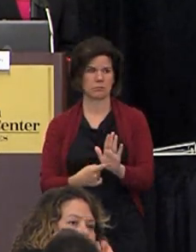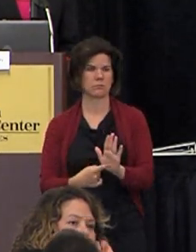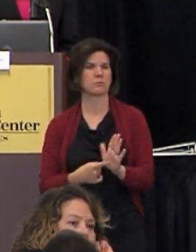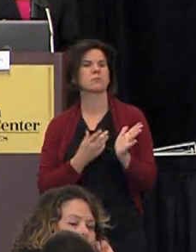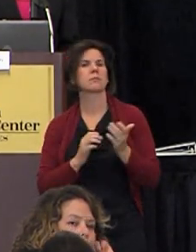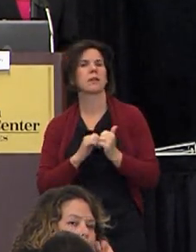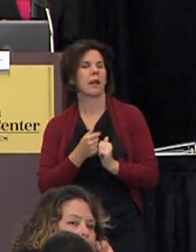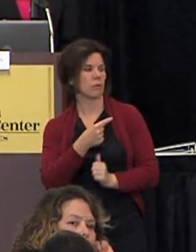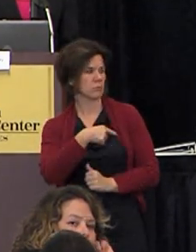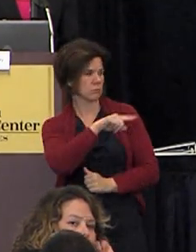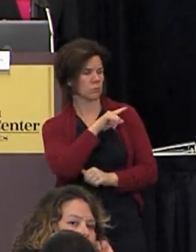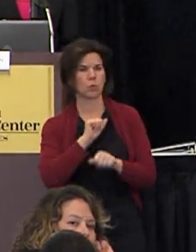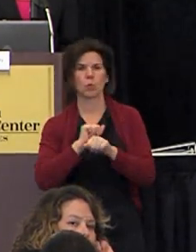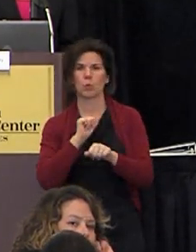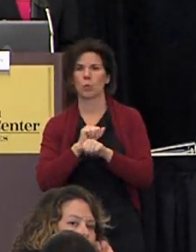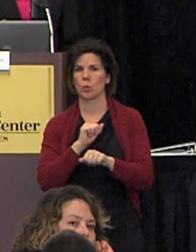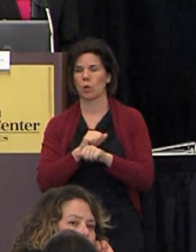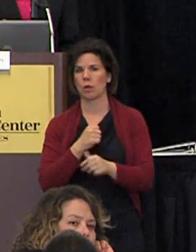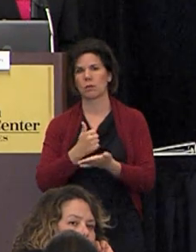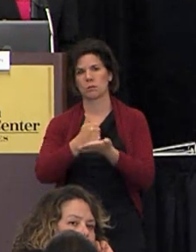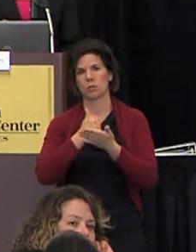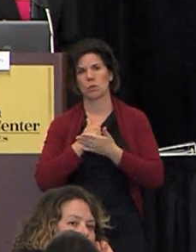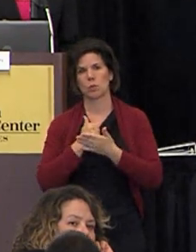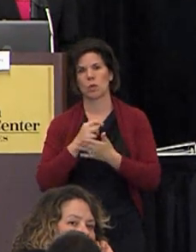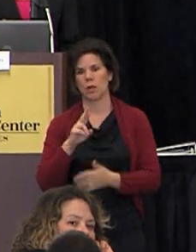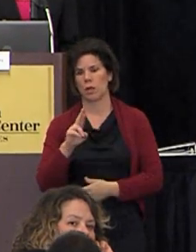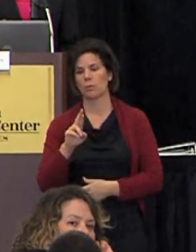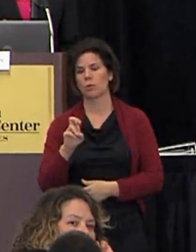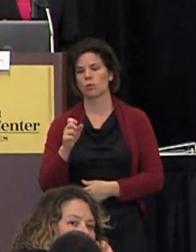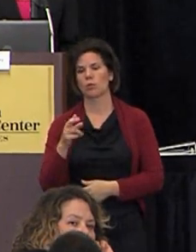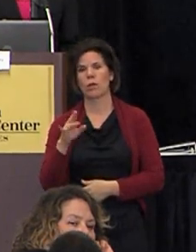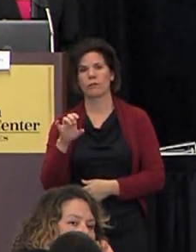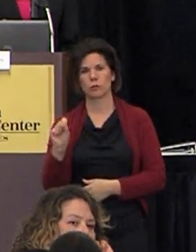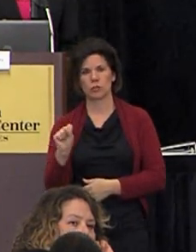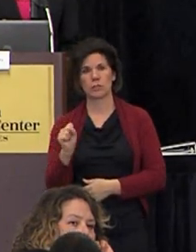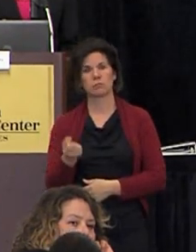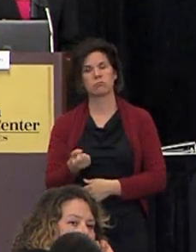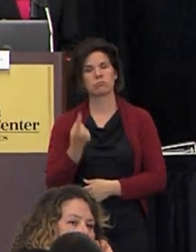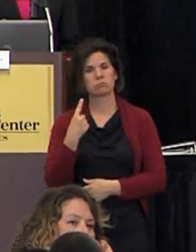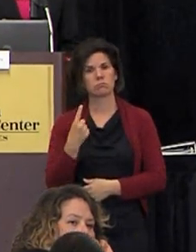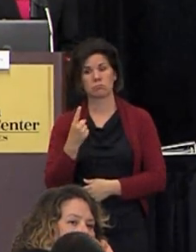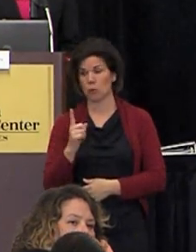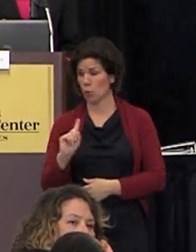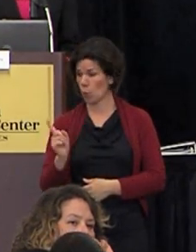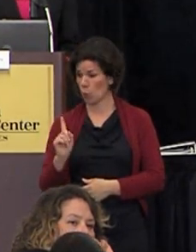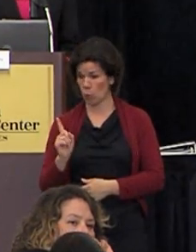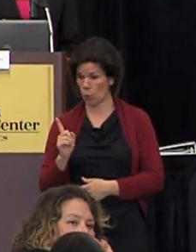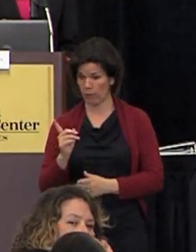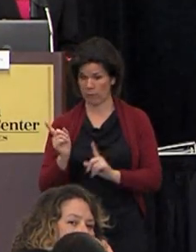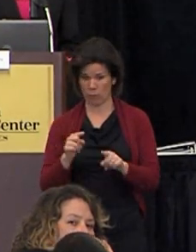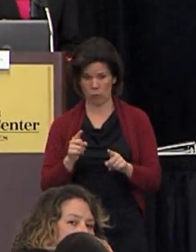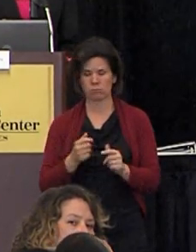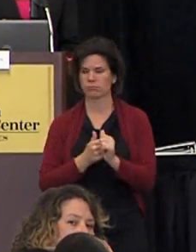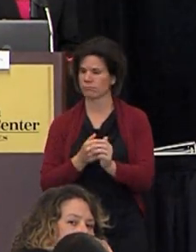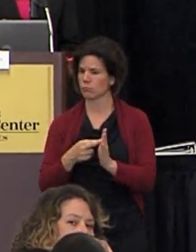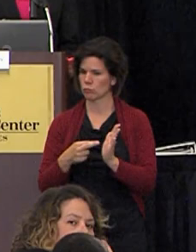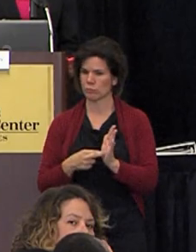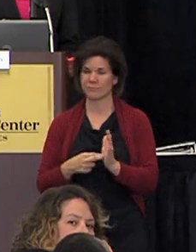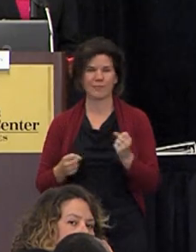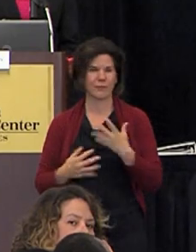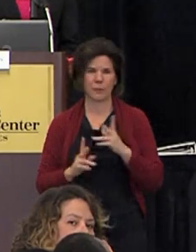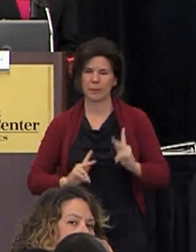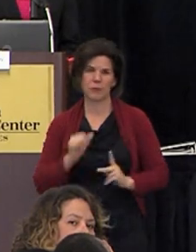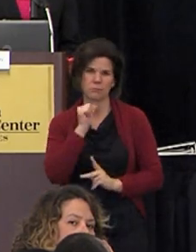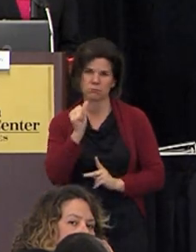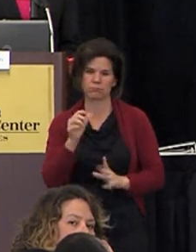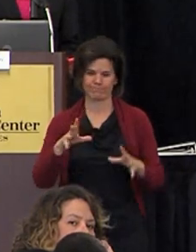how are you working to help refugees understand that wherever they are we follow the rules we don't fear people